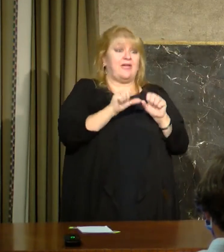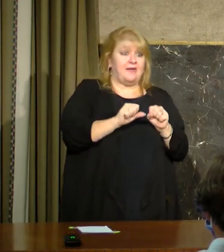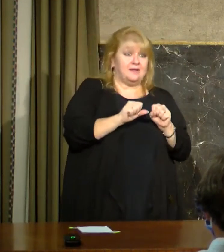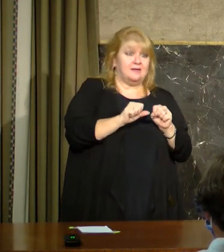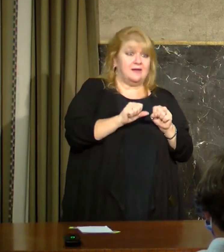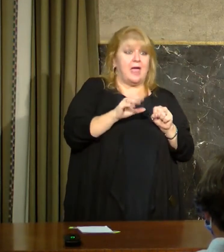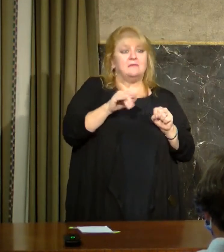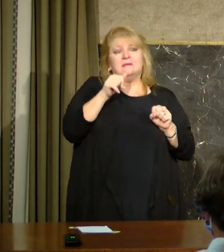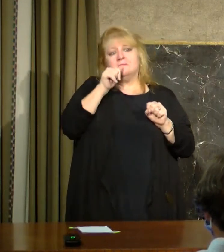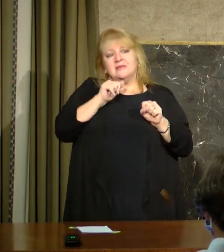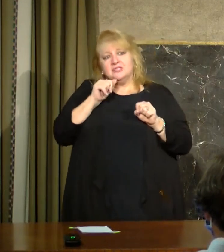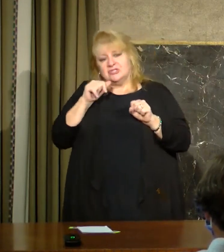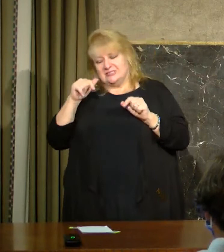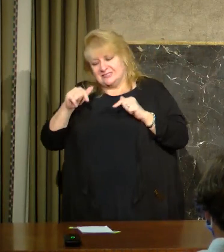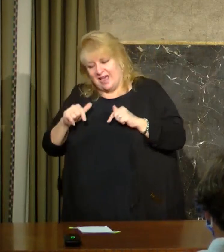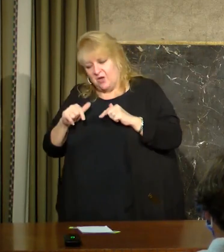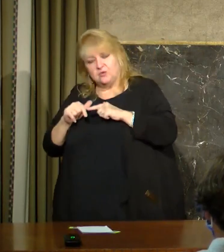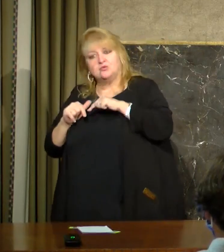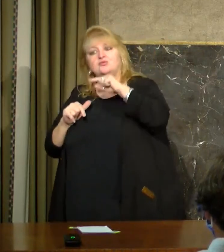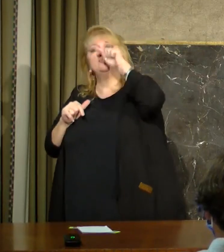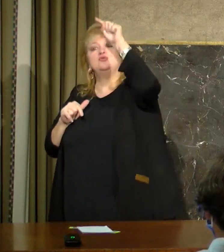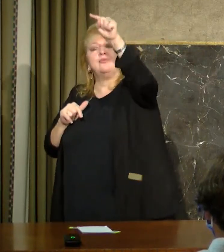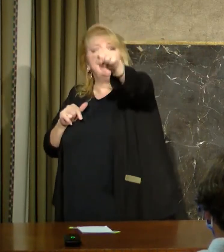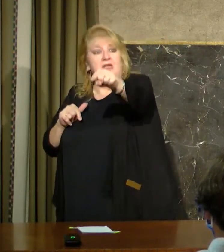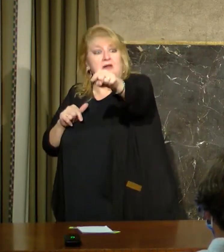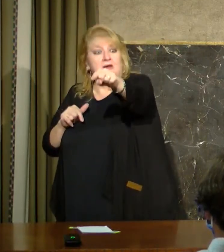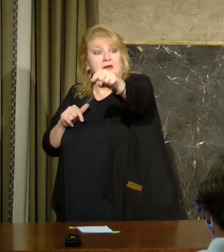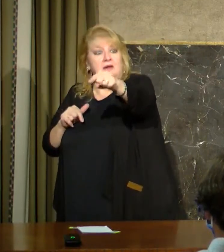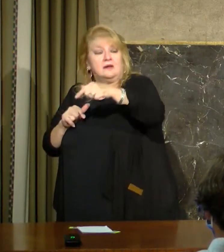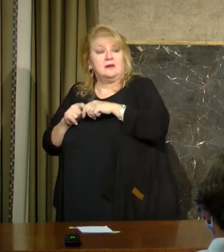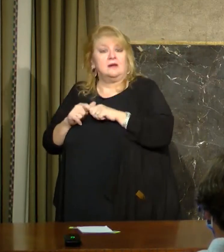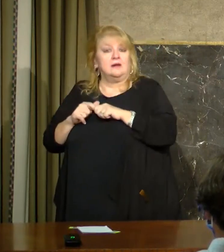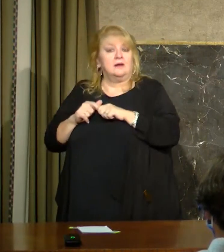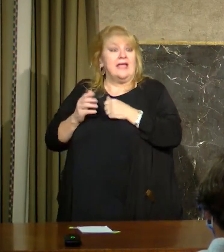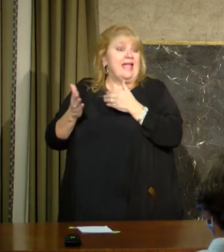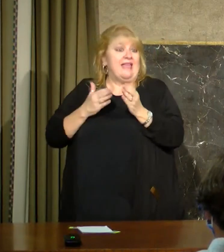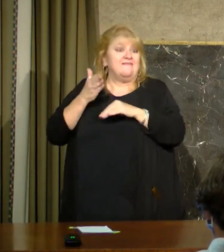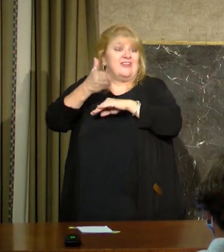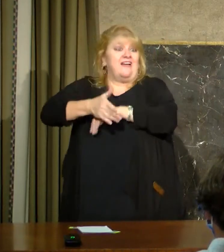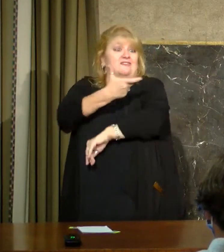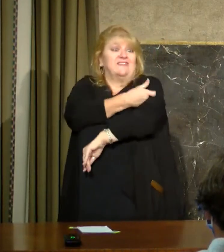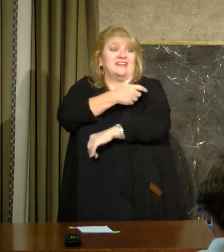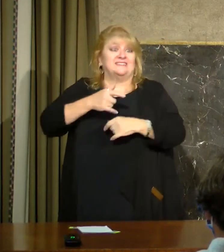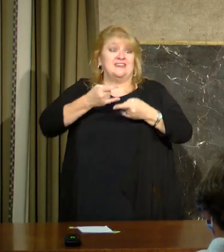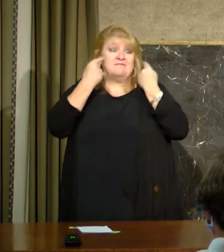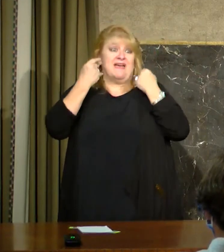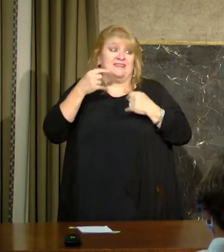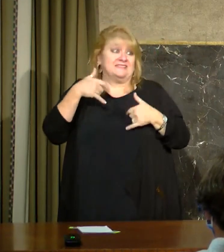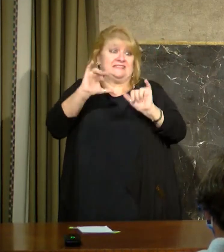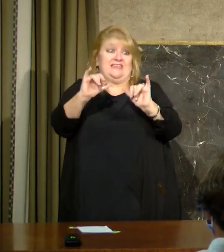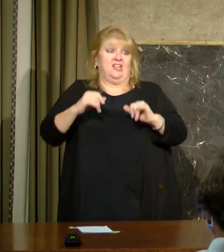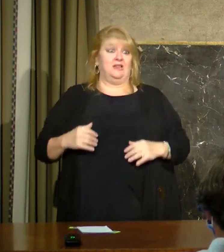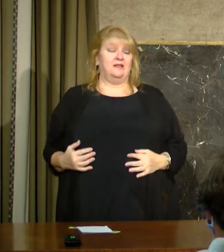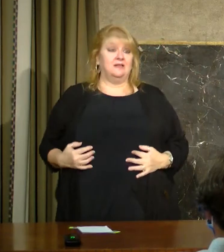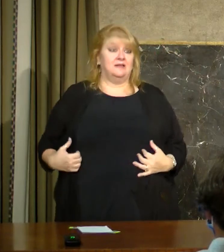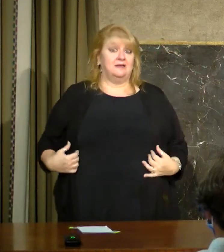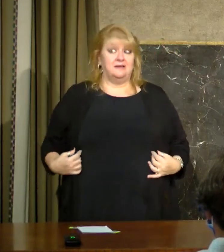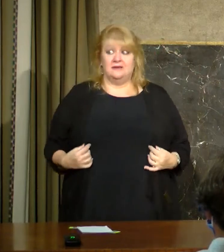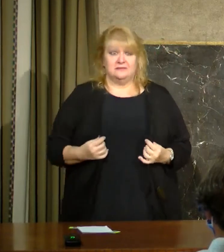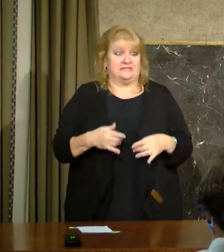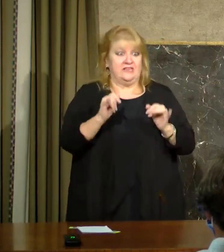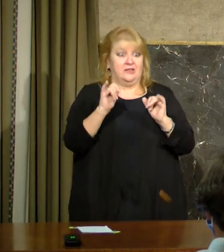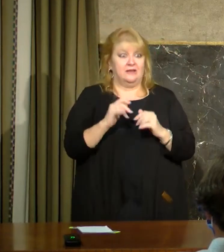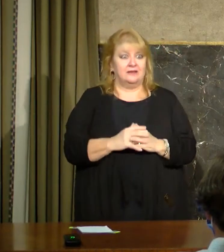now and then and, quite frankly, even after, wear your mask and so forth.